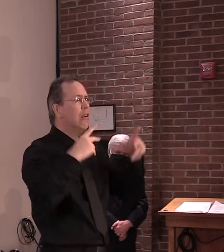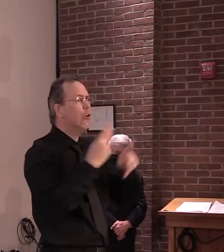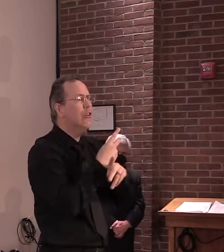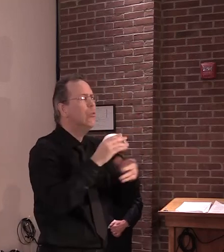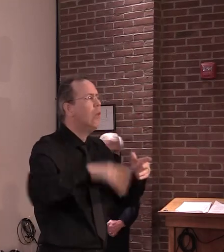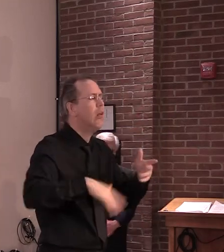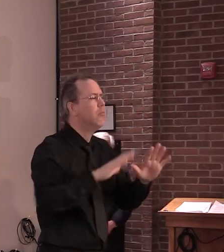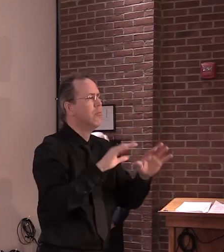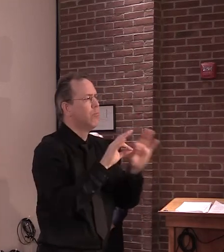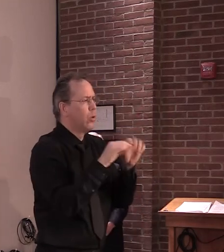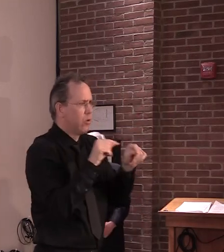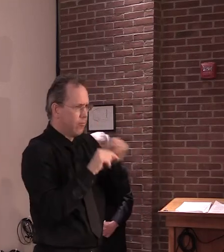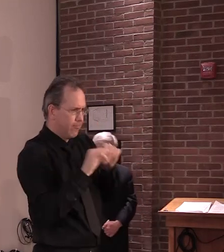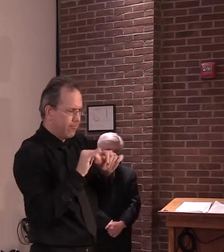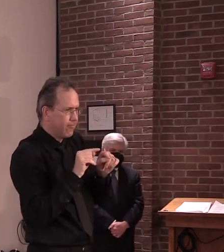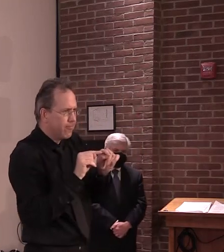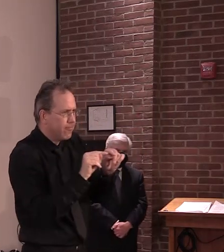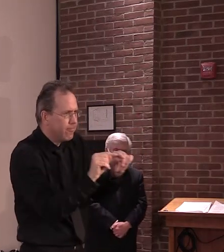Thanks for the question.